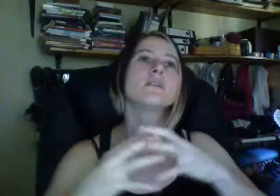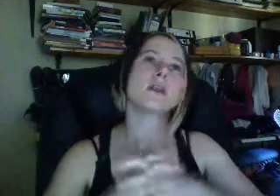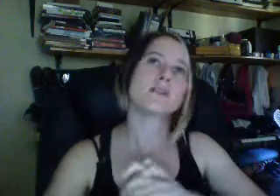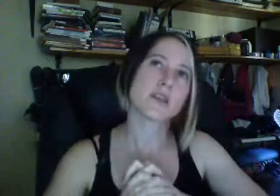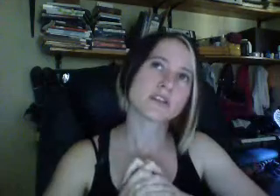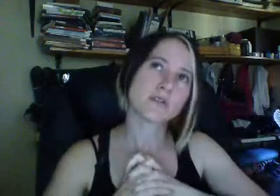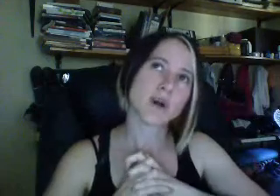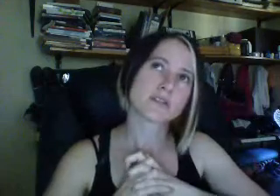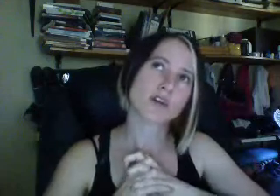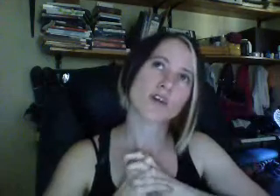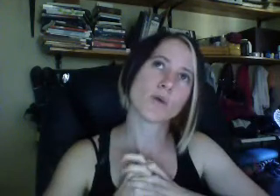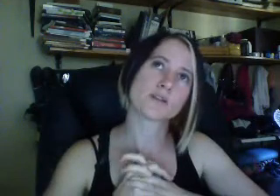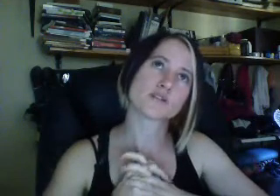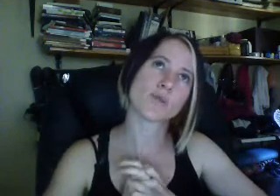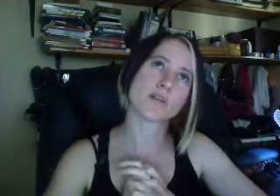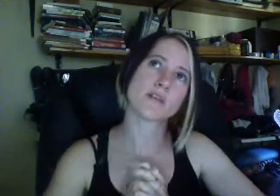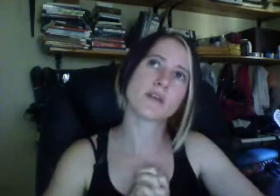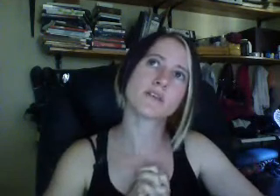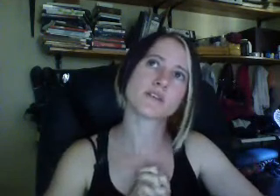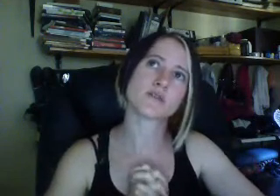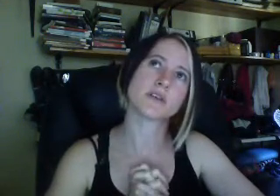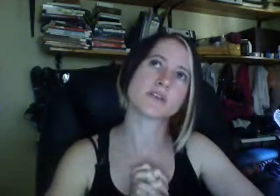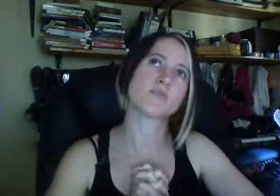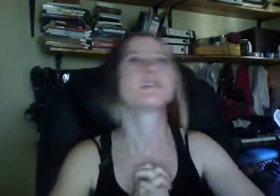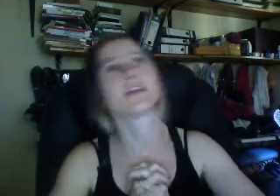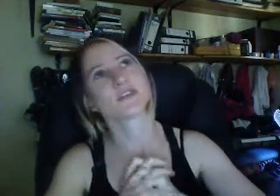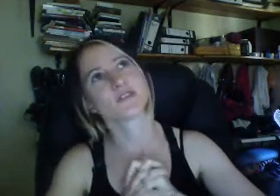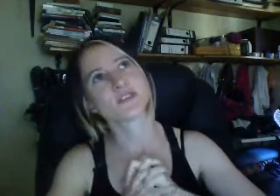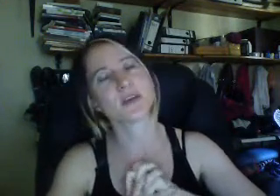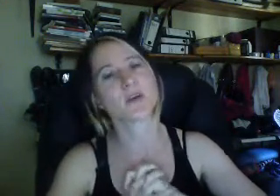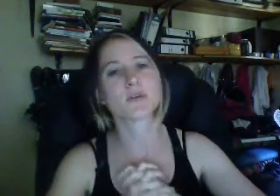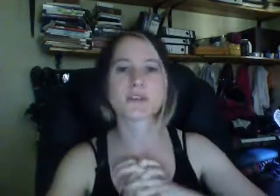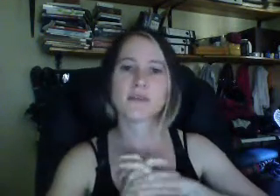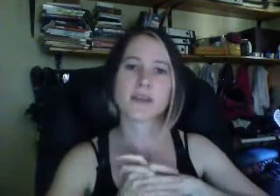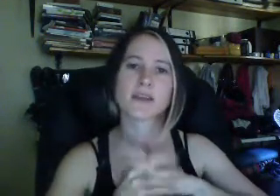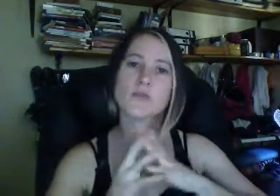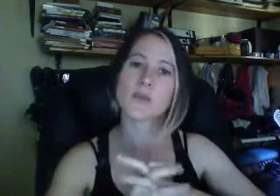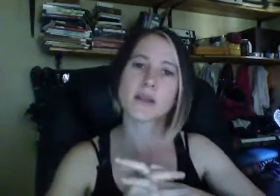Then the rest of the ones are the ones who run the industry. So obviously, they're not going to speak up because they're making money.